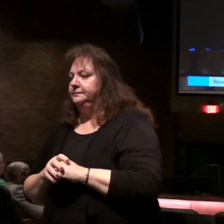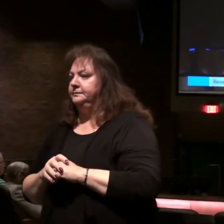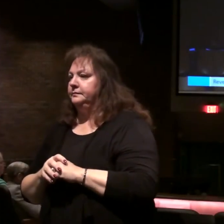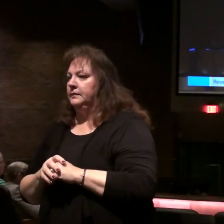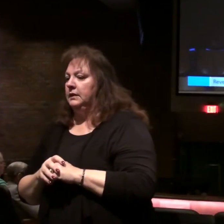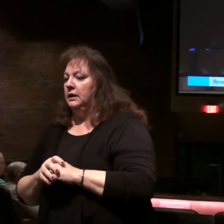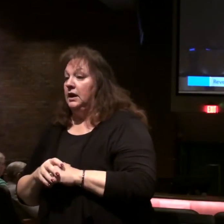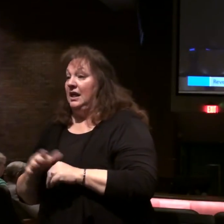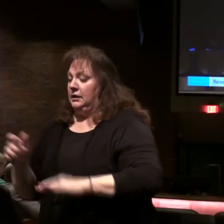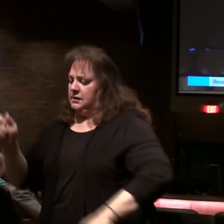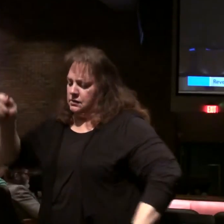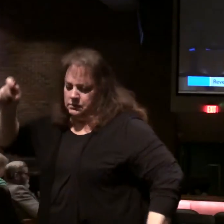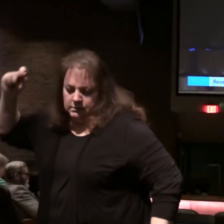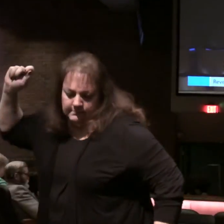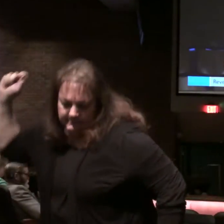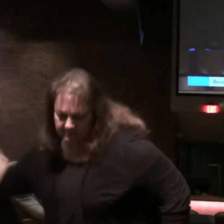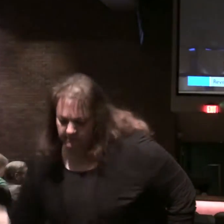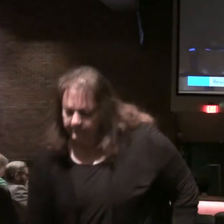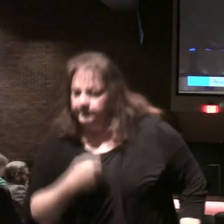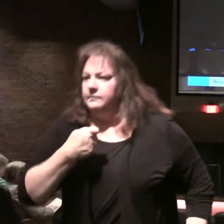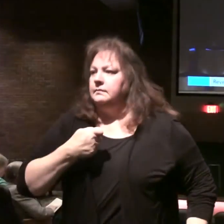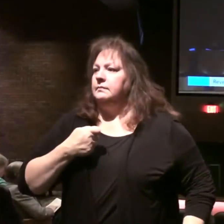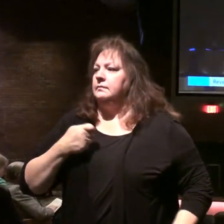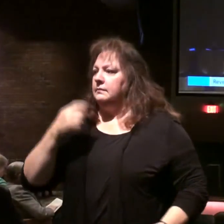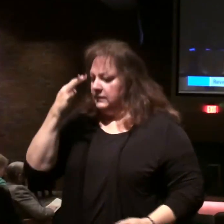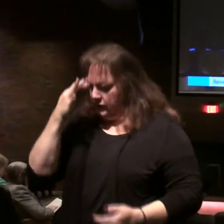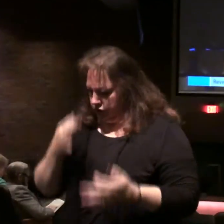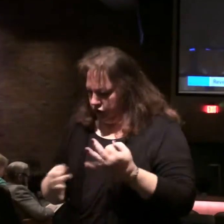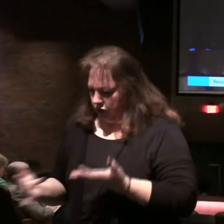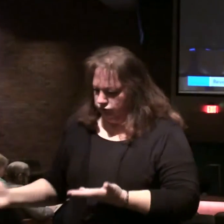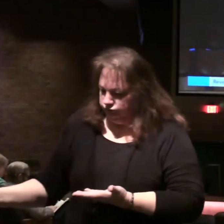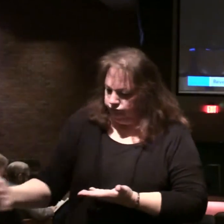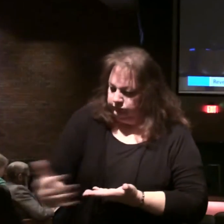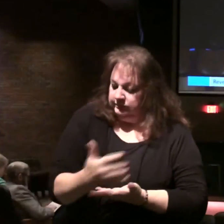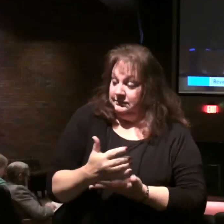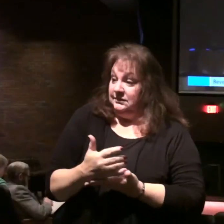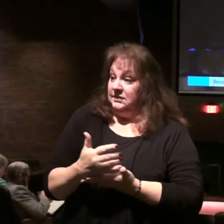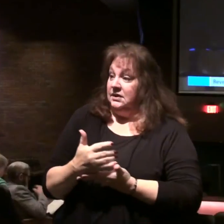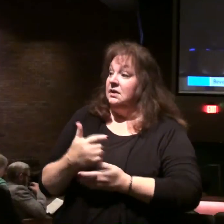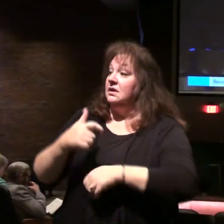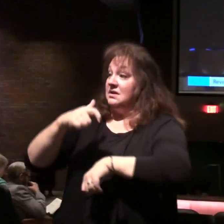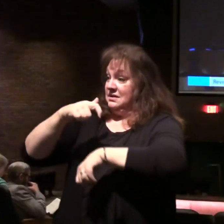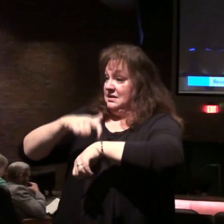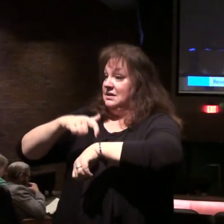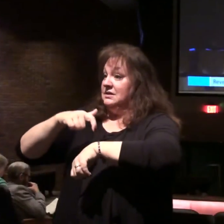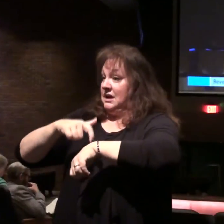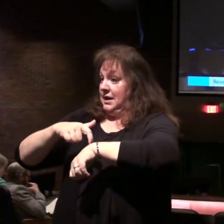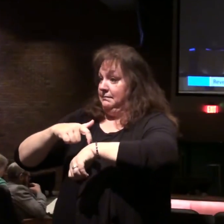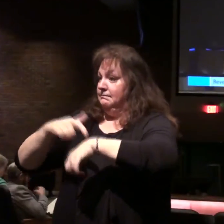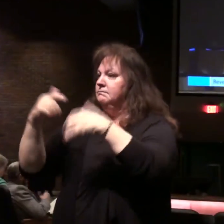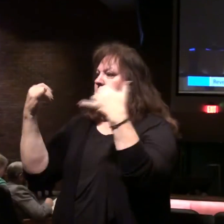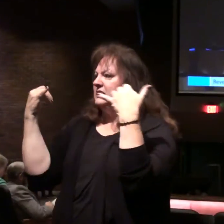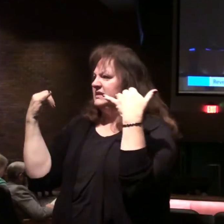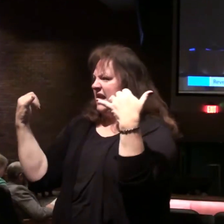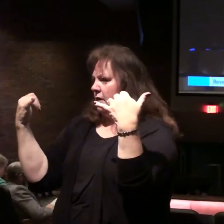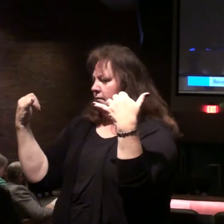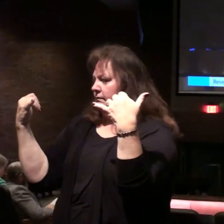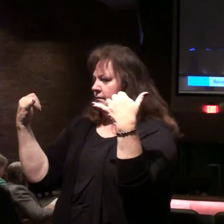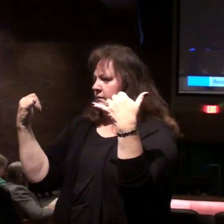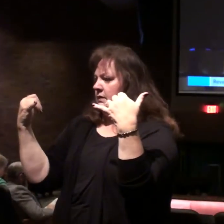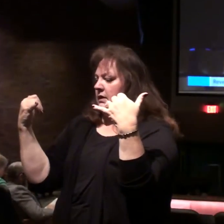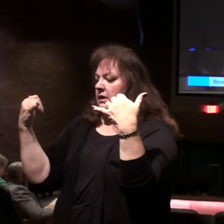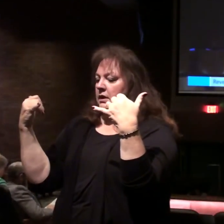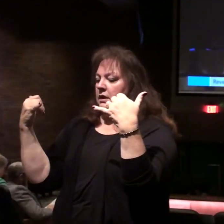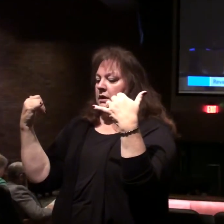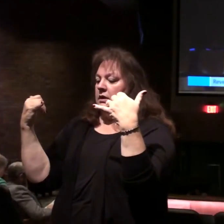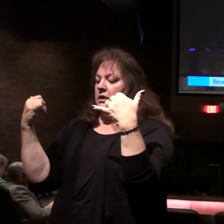Put in your sickle and reap, for the hour to reap has come, because